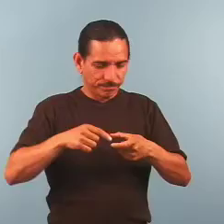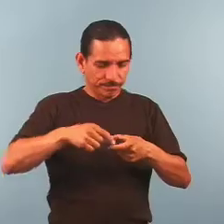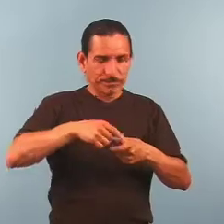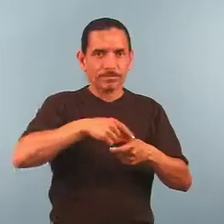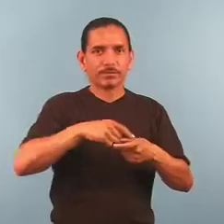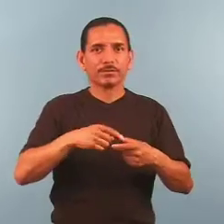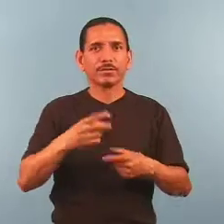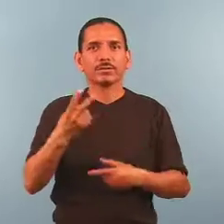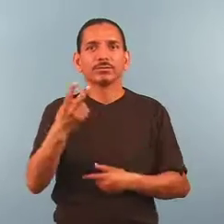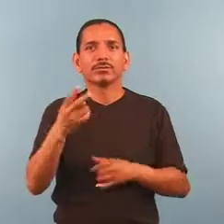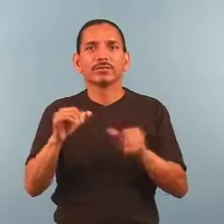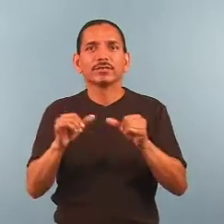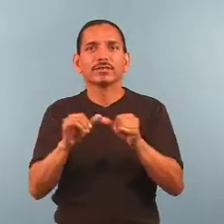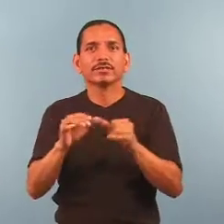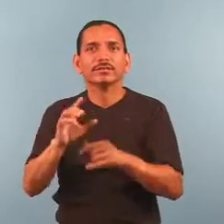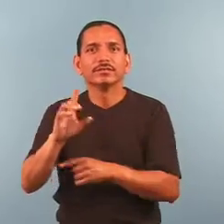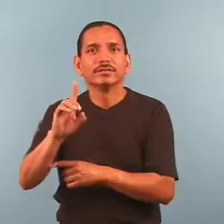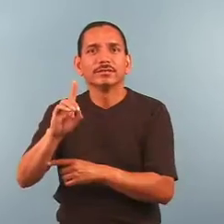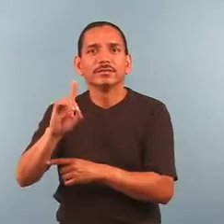down to 2 inches